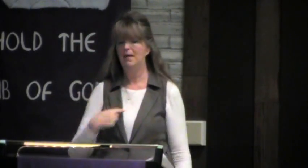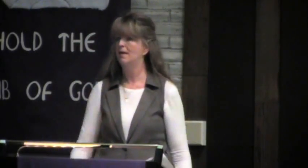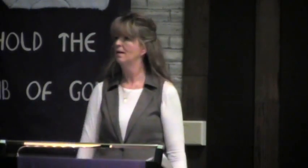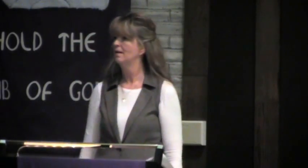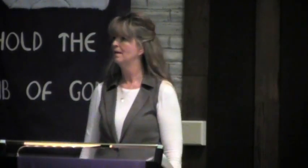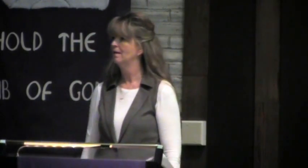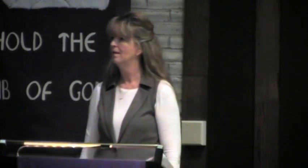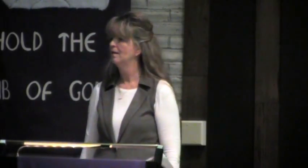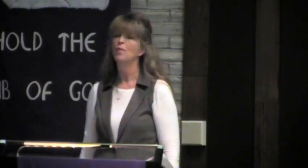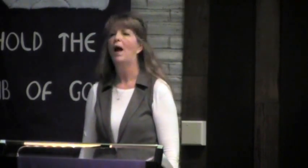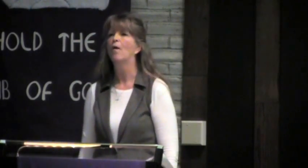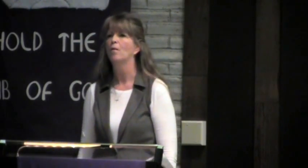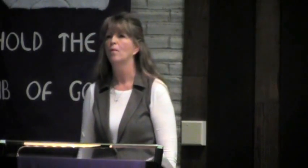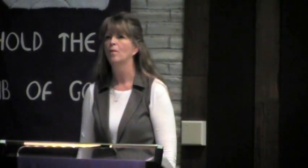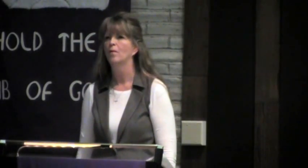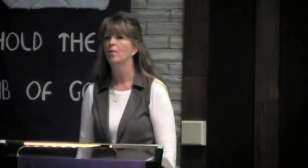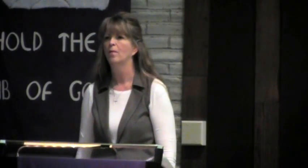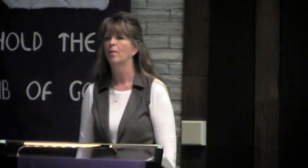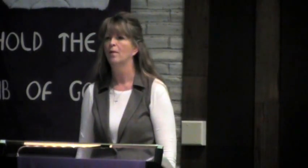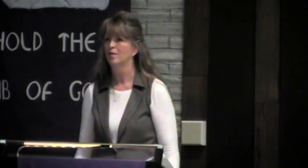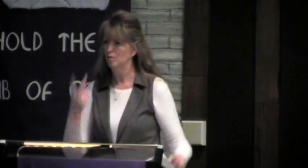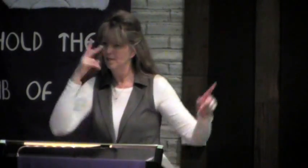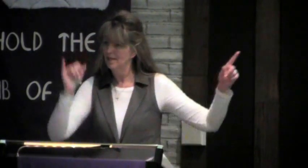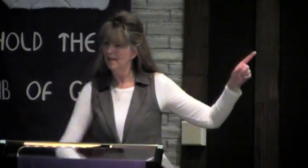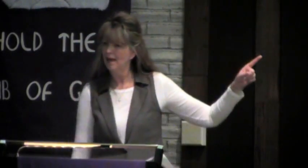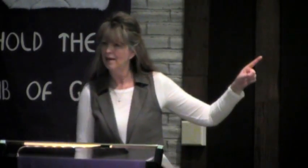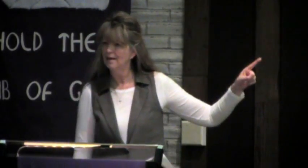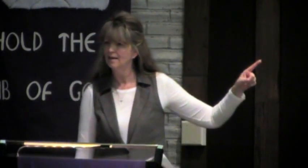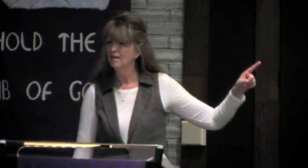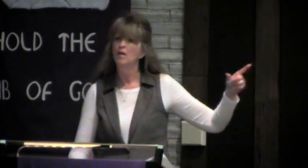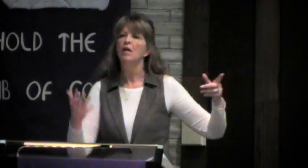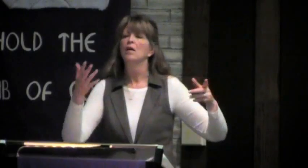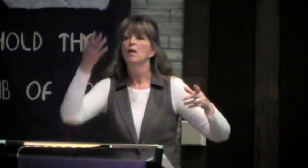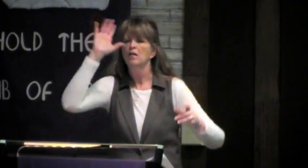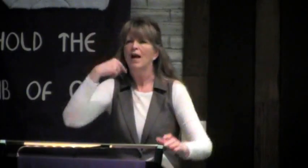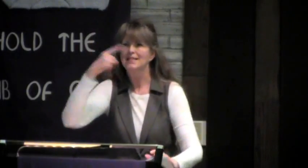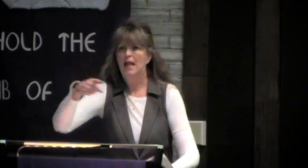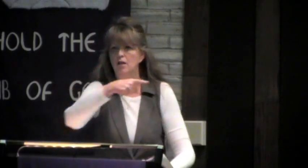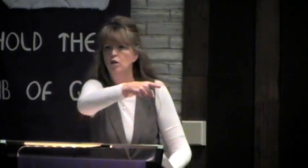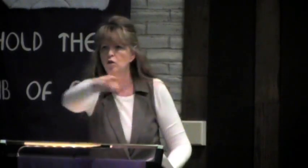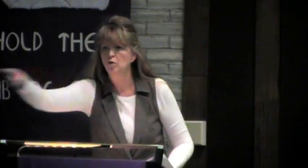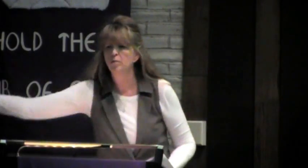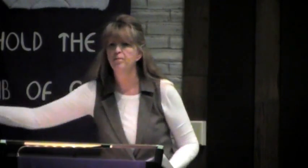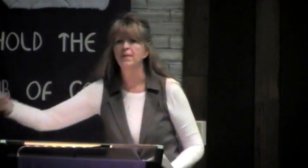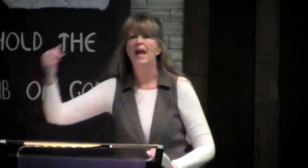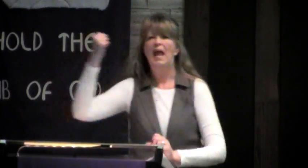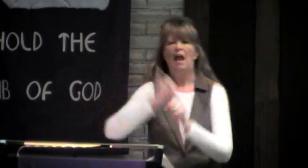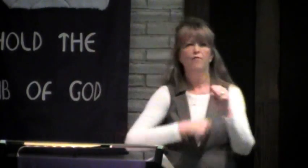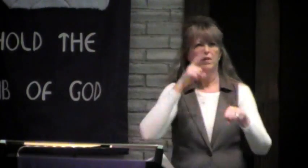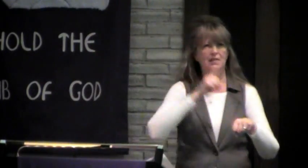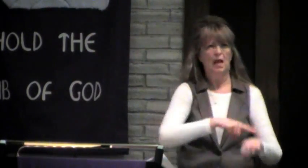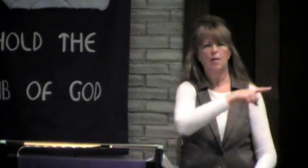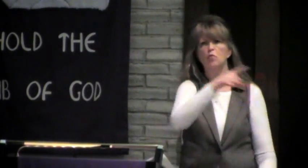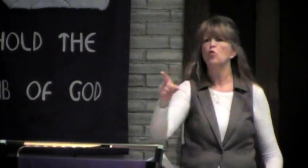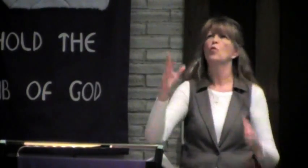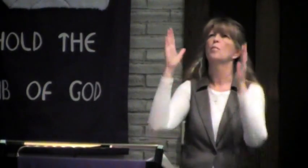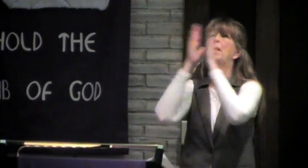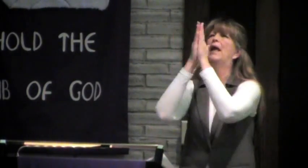on me. Wow. Do you see that? God is telling each of you